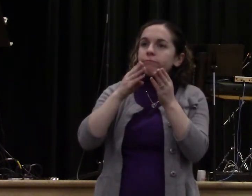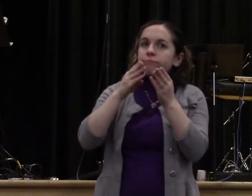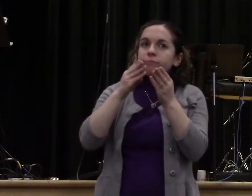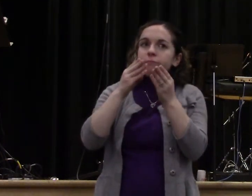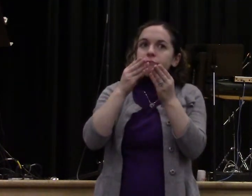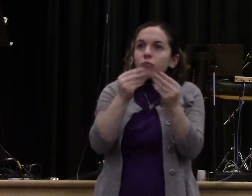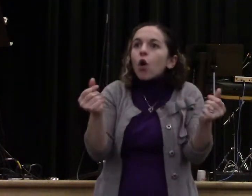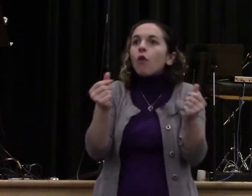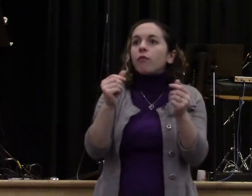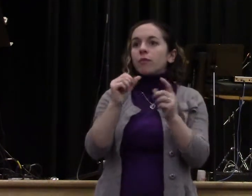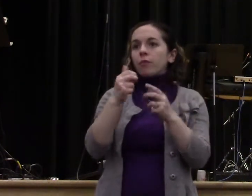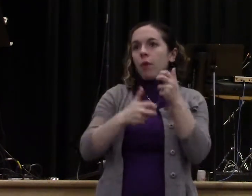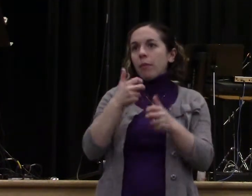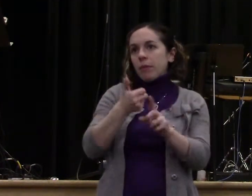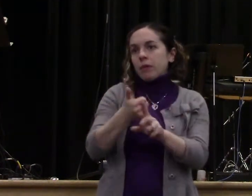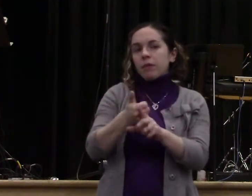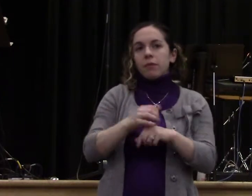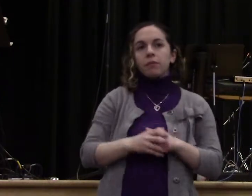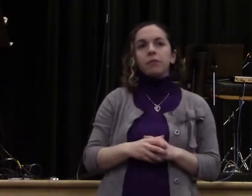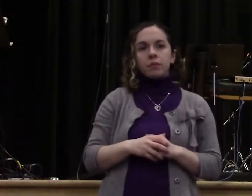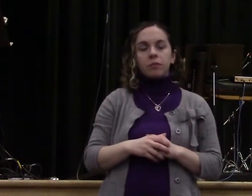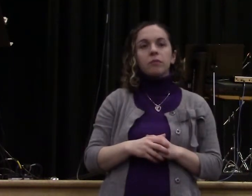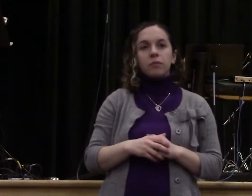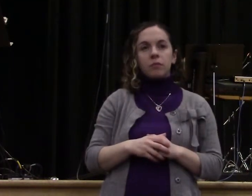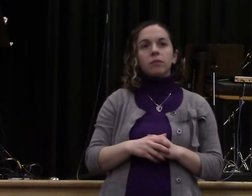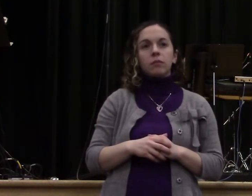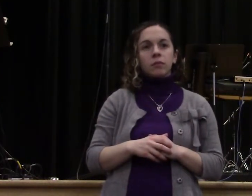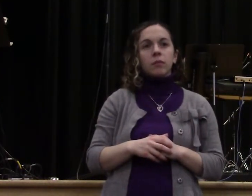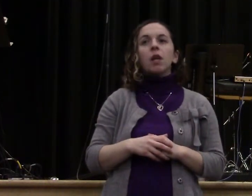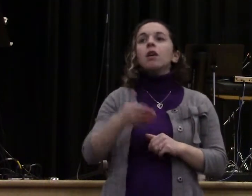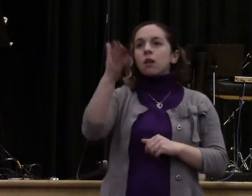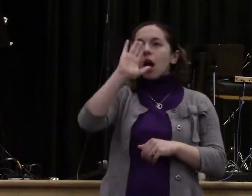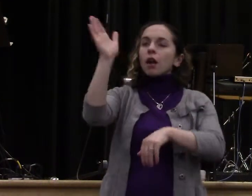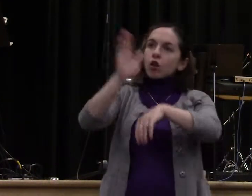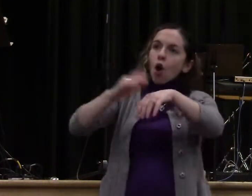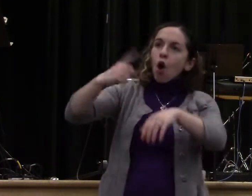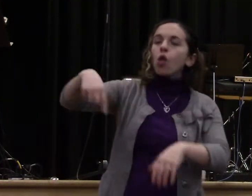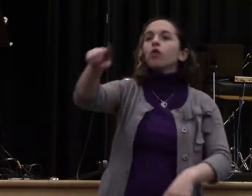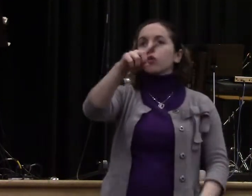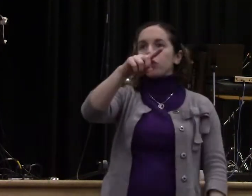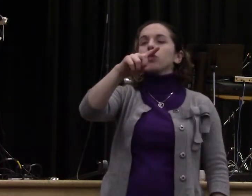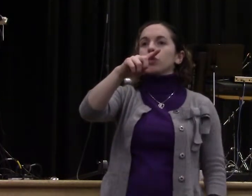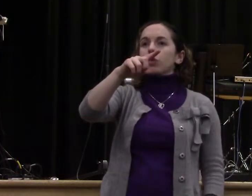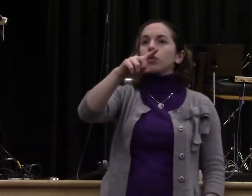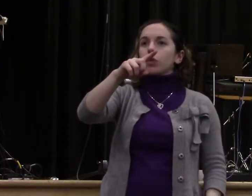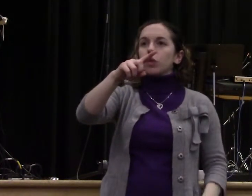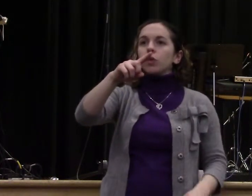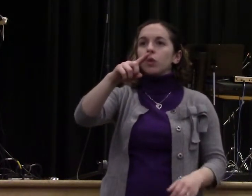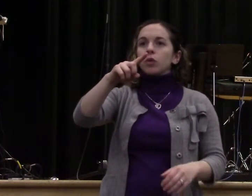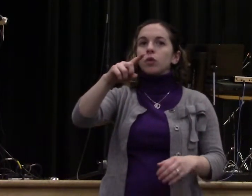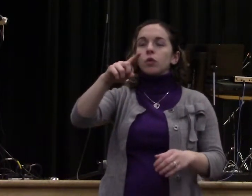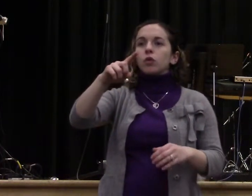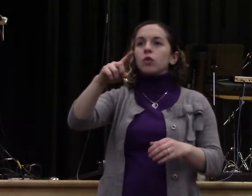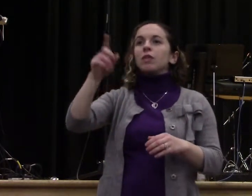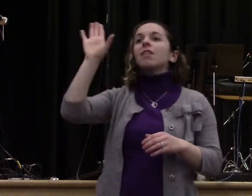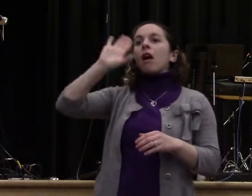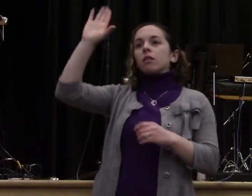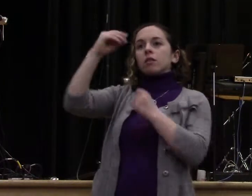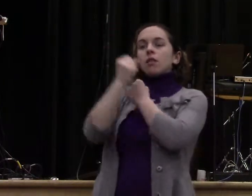Know that you are called to be the light in the darkness, are calm in the storm, and steady in the mess. How many people have ever